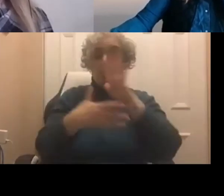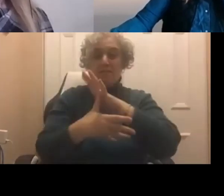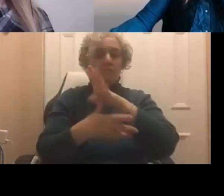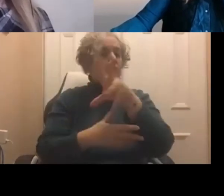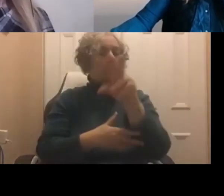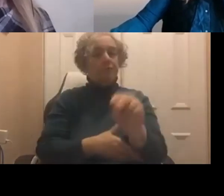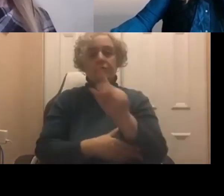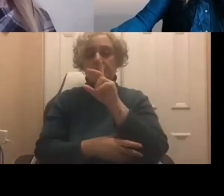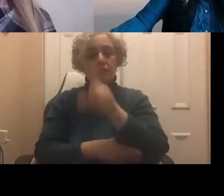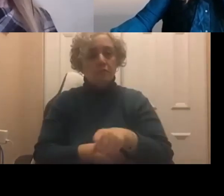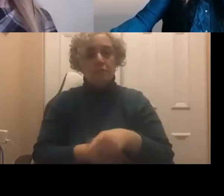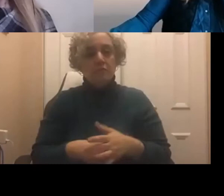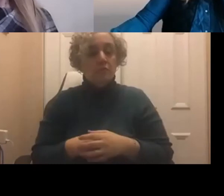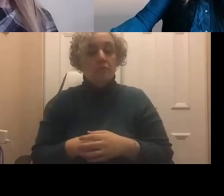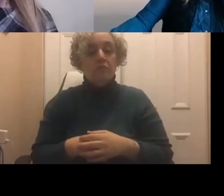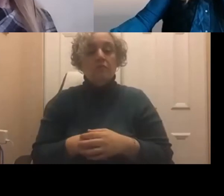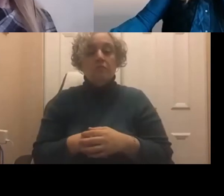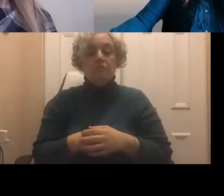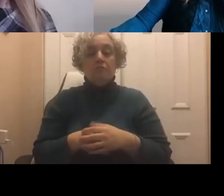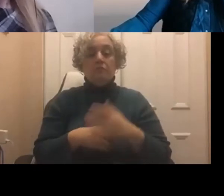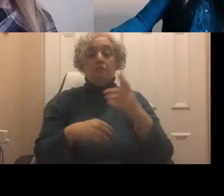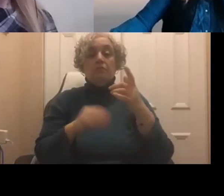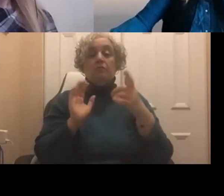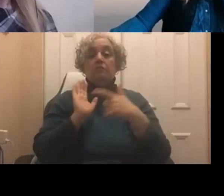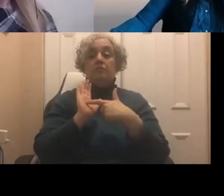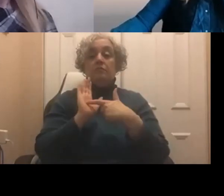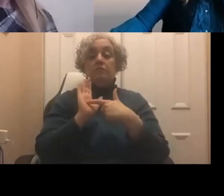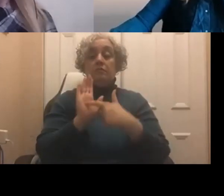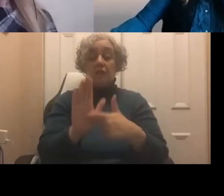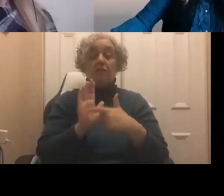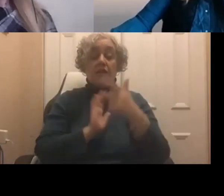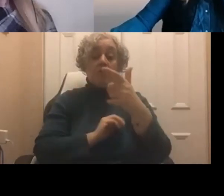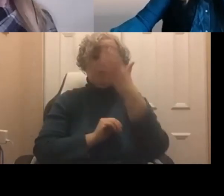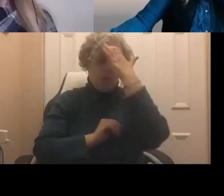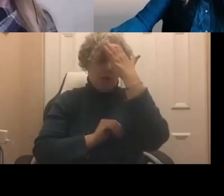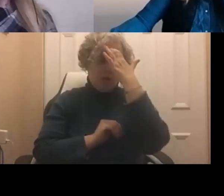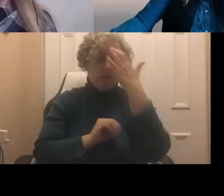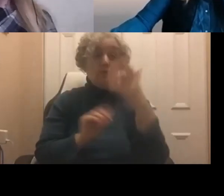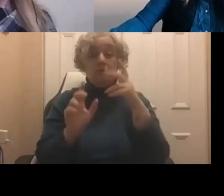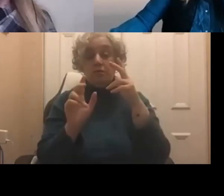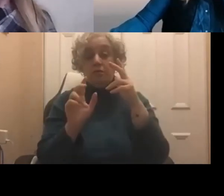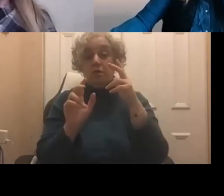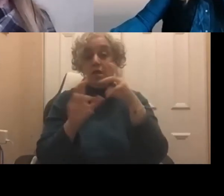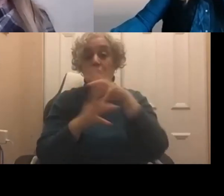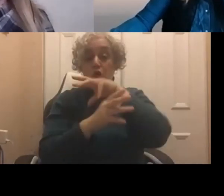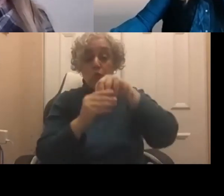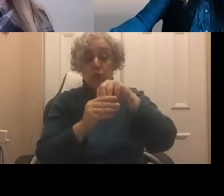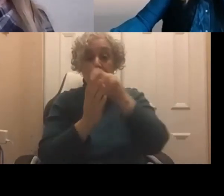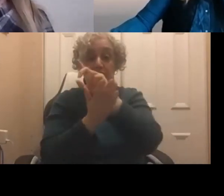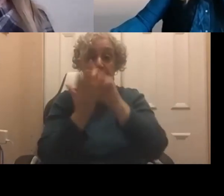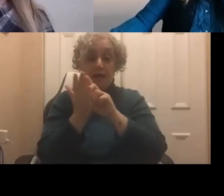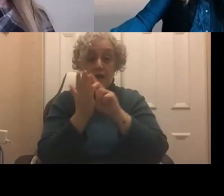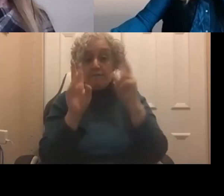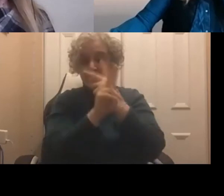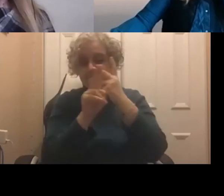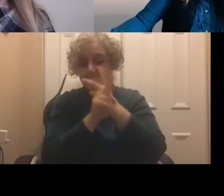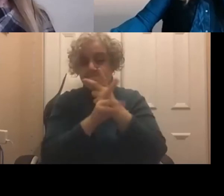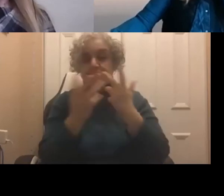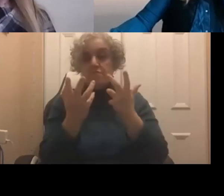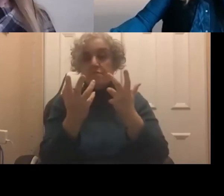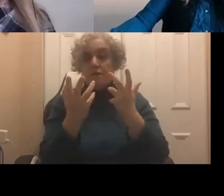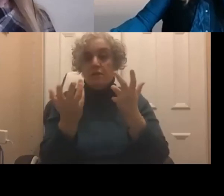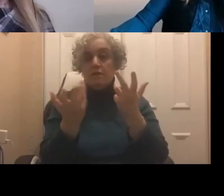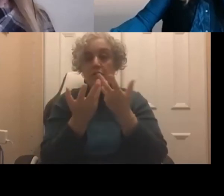best. One of the things that we have figured out in inclusive design, is that there,